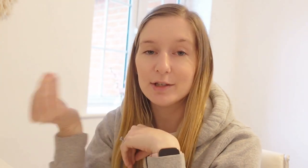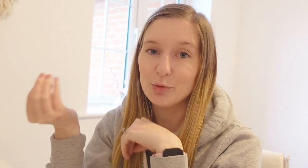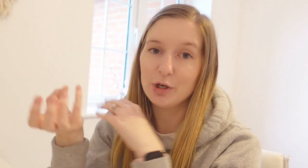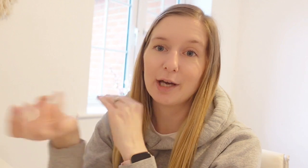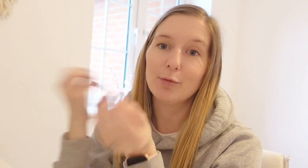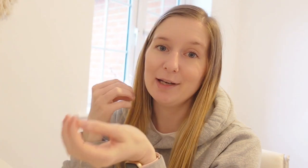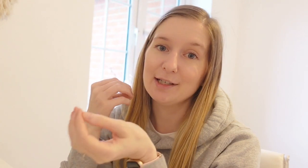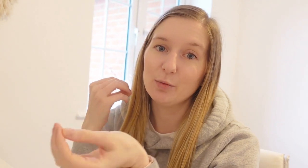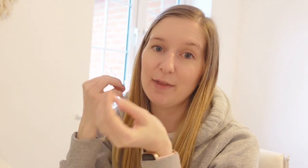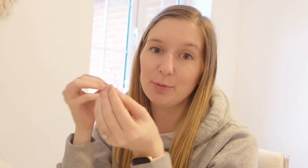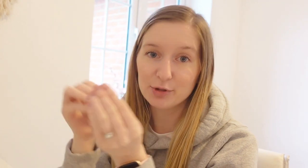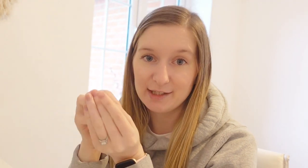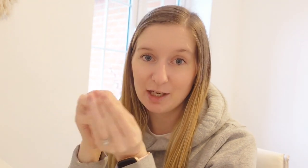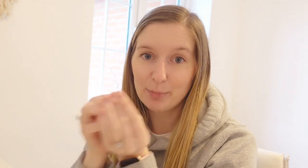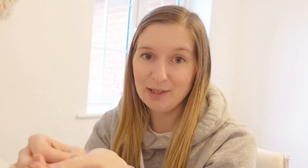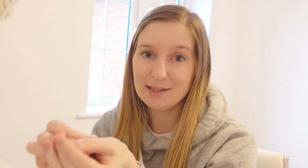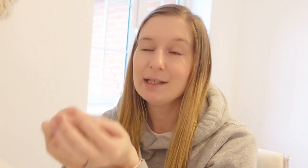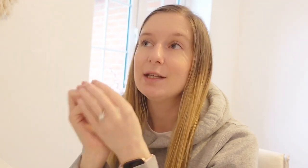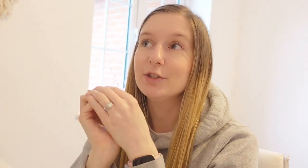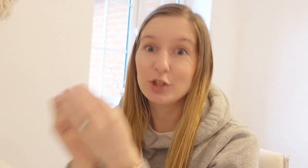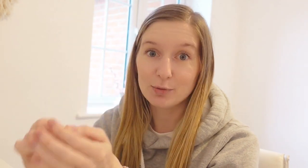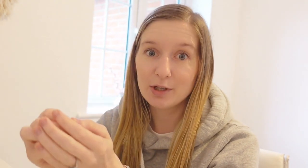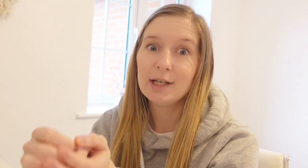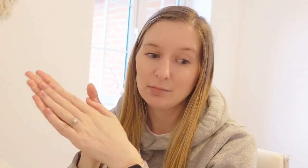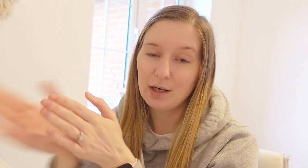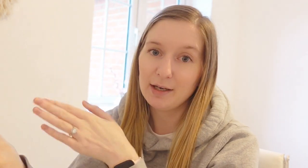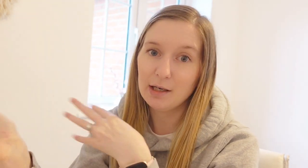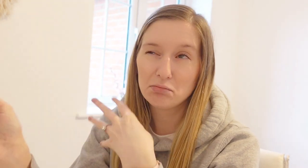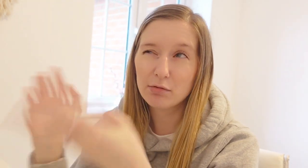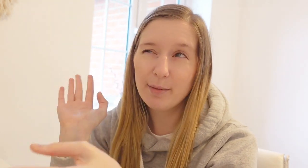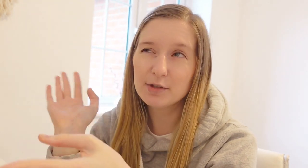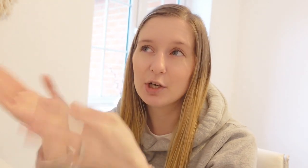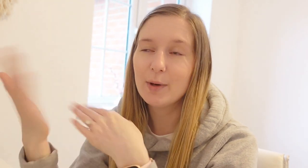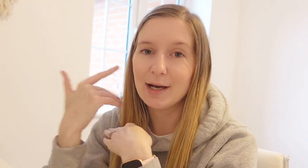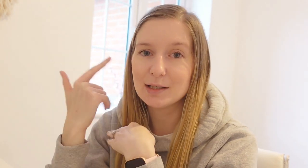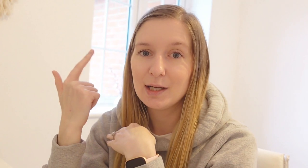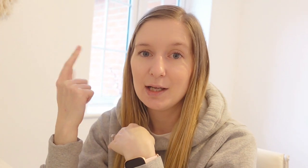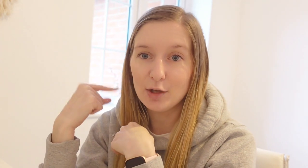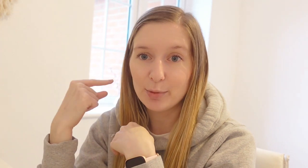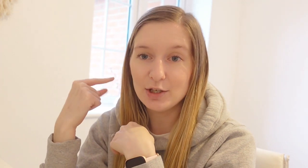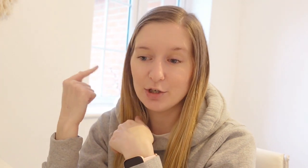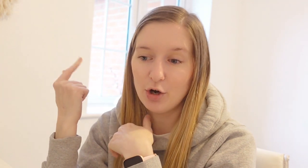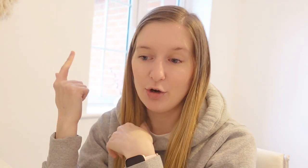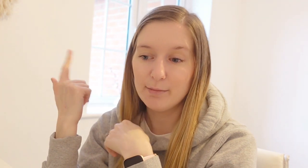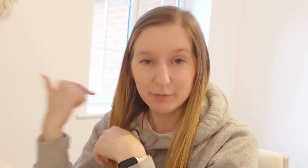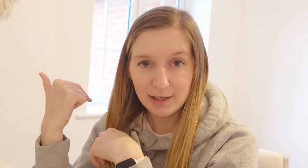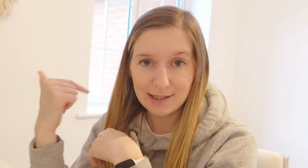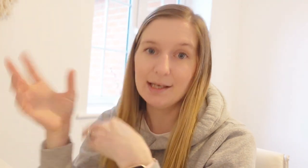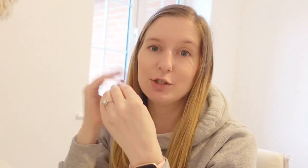doesn't work and replace it with a prosthetic piece that does work. I, three months ago, had the operation on my right ear to